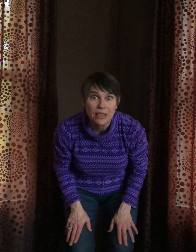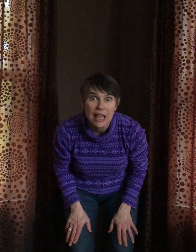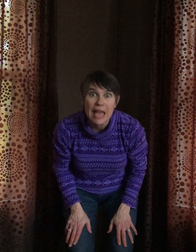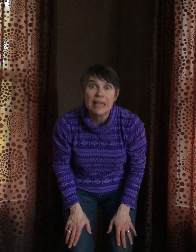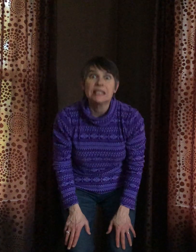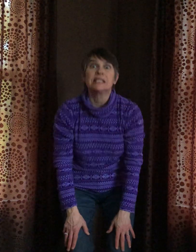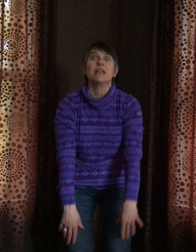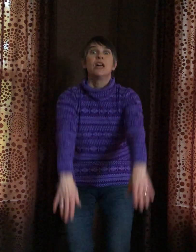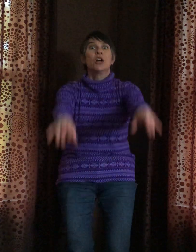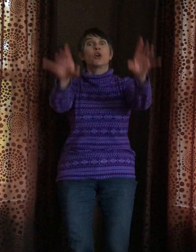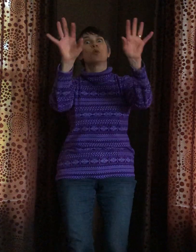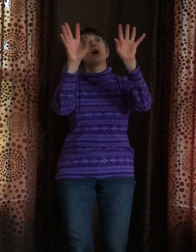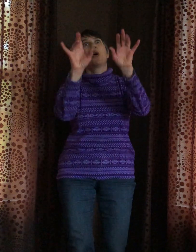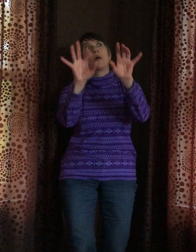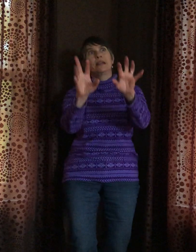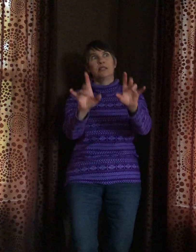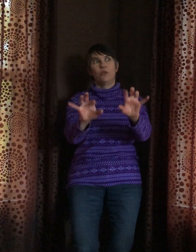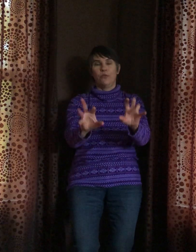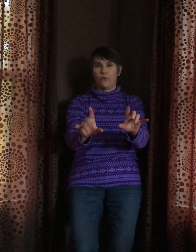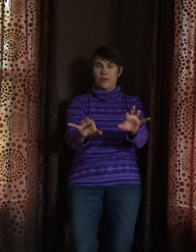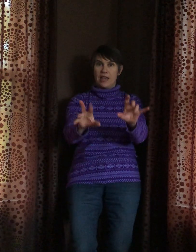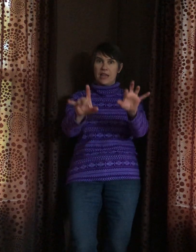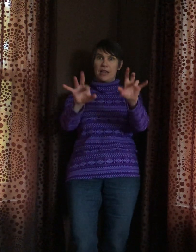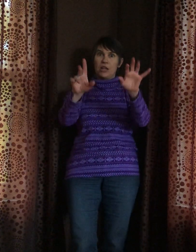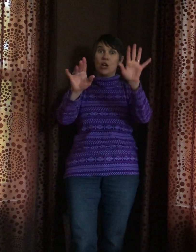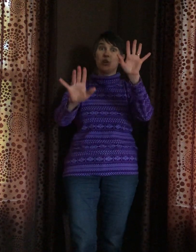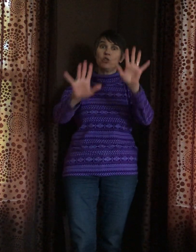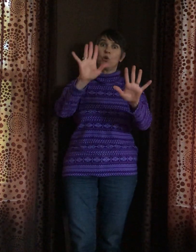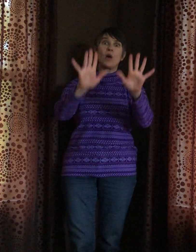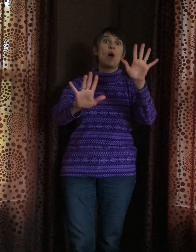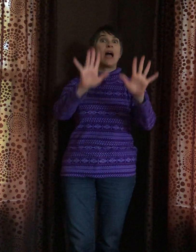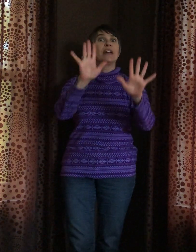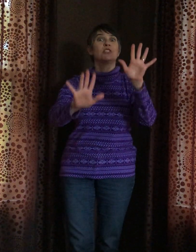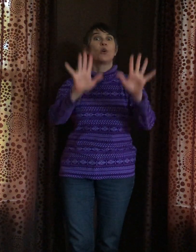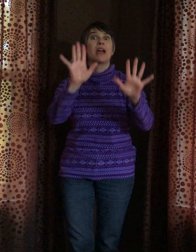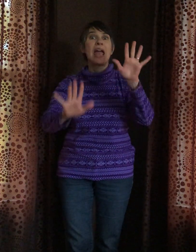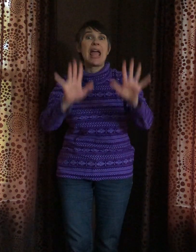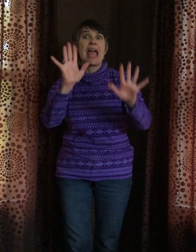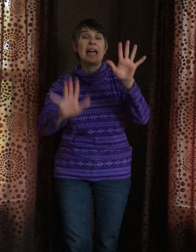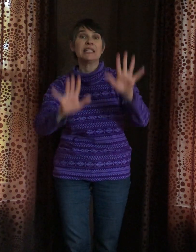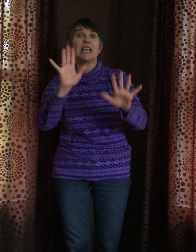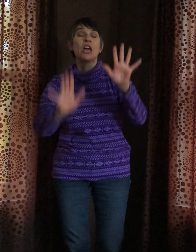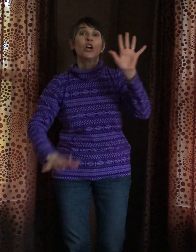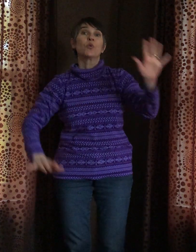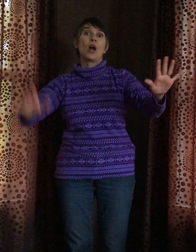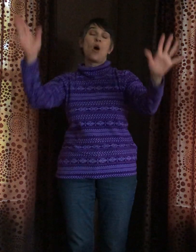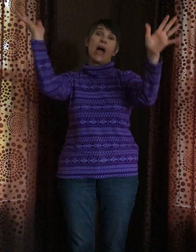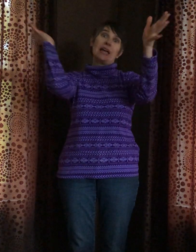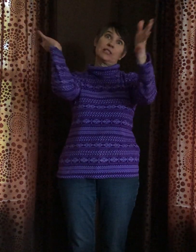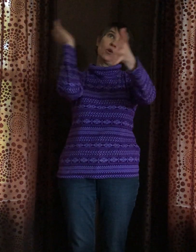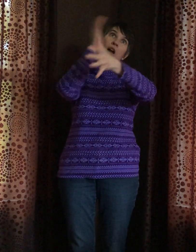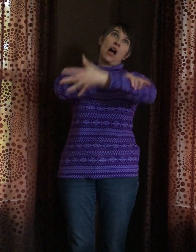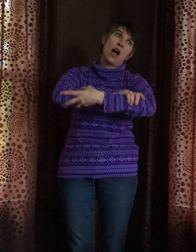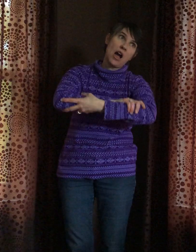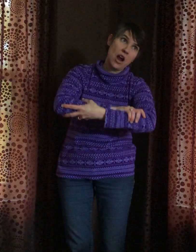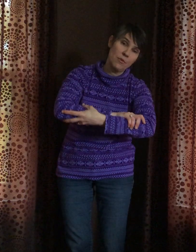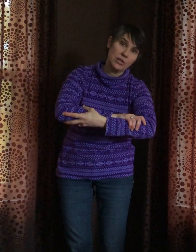legs grow as your fingers grow as your hands grow as your arms